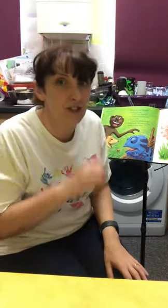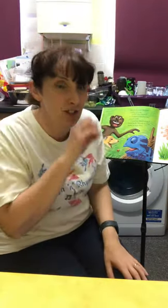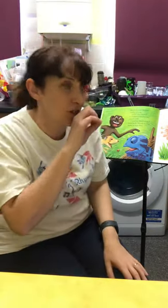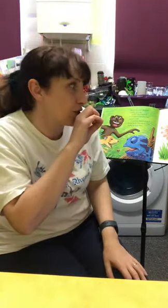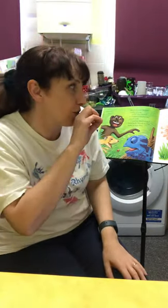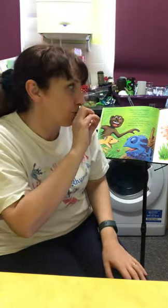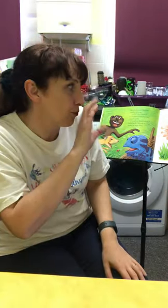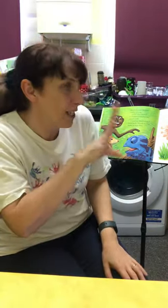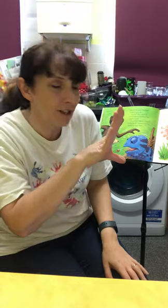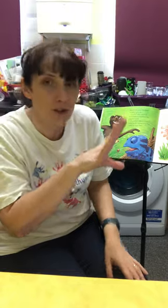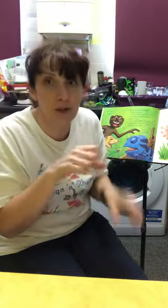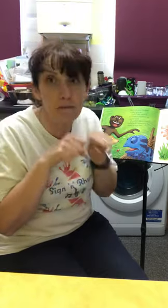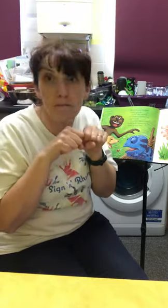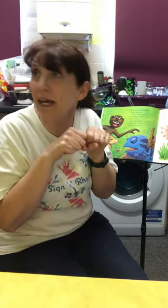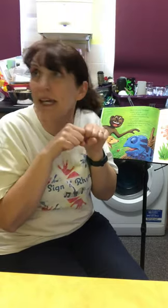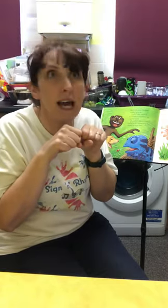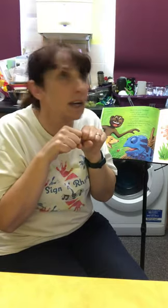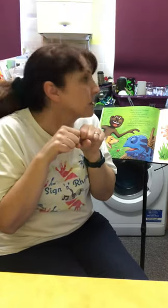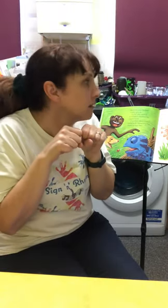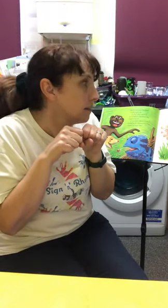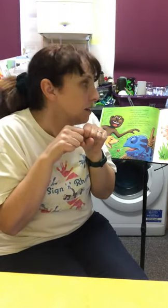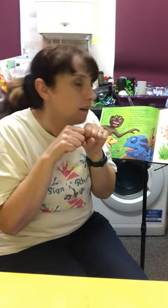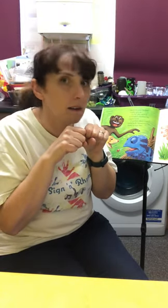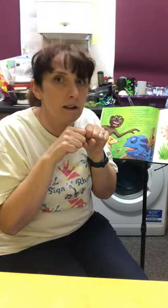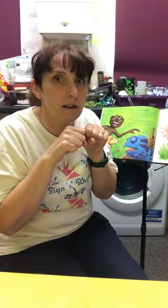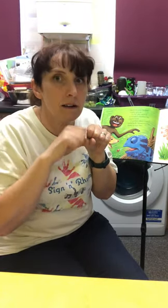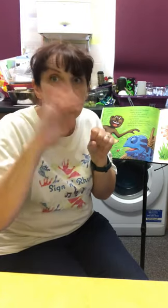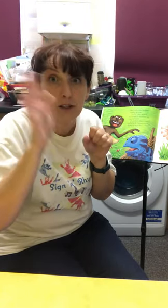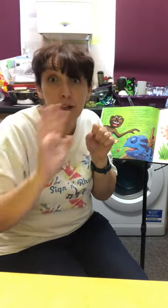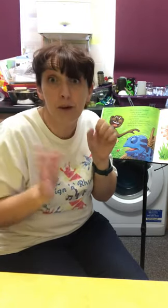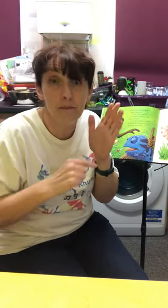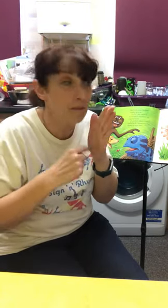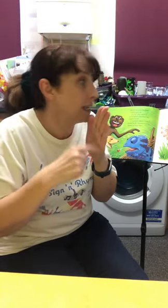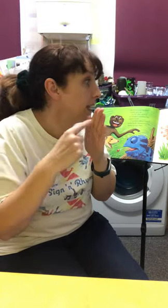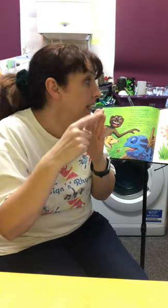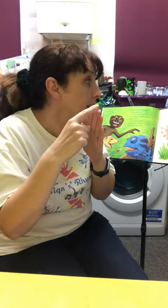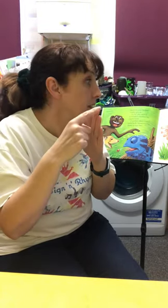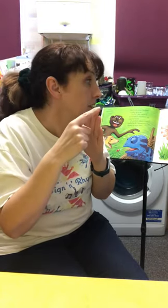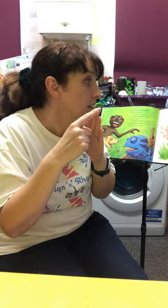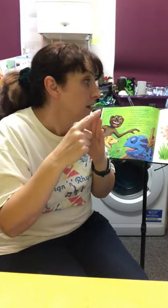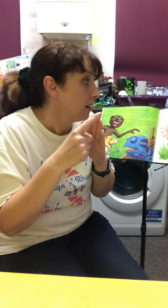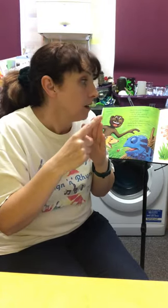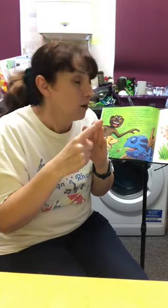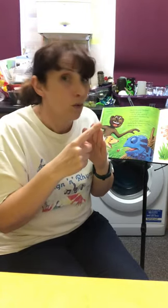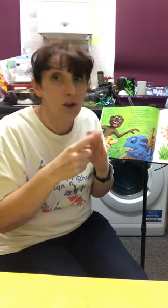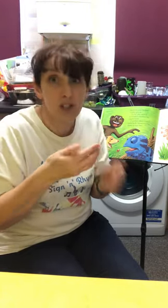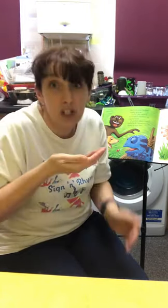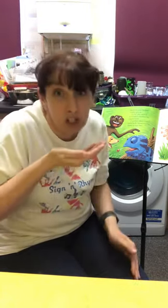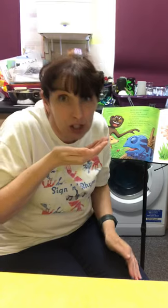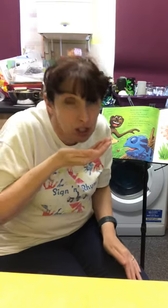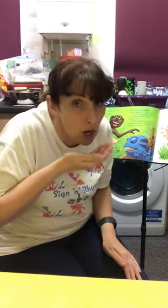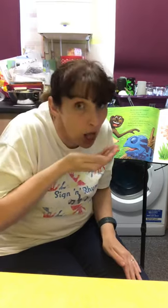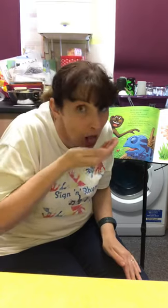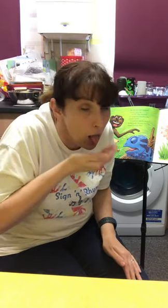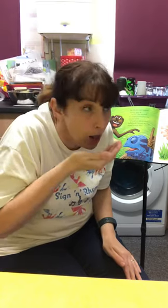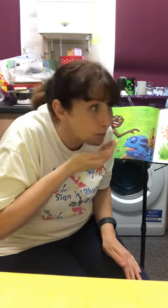Screeched meerkat. Chameleon was slurped